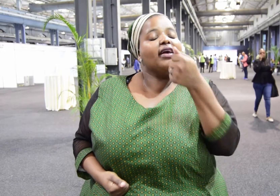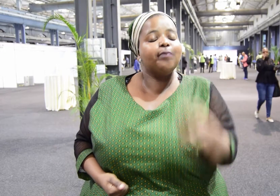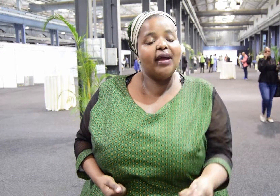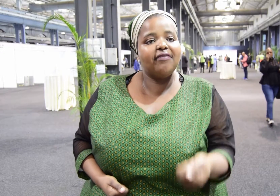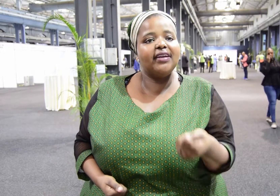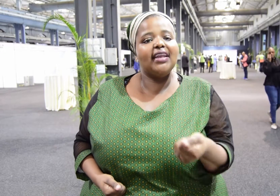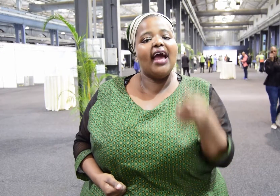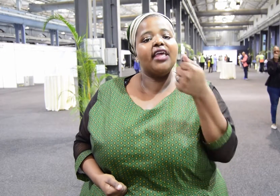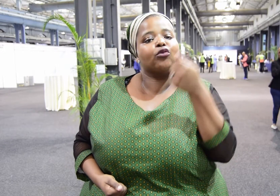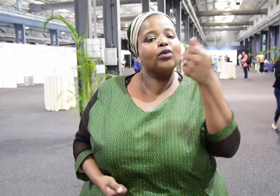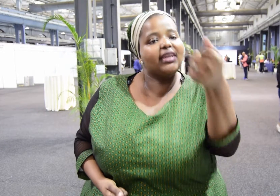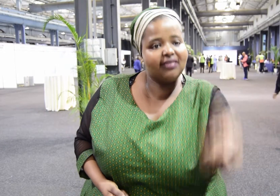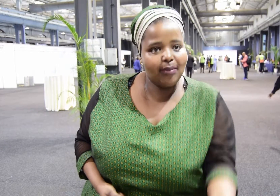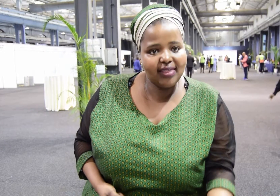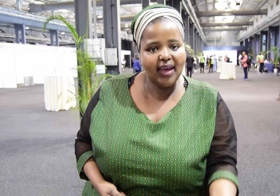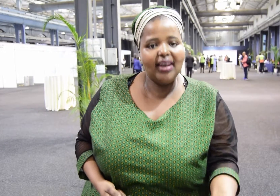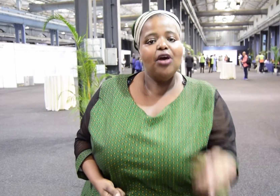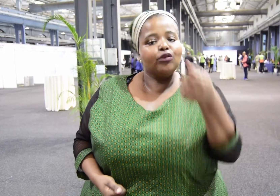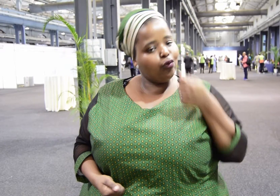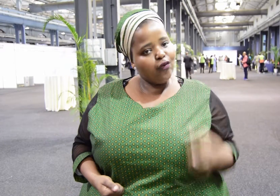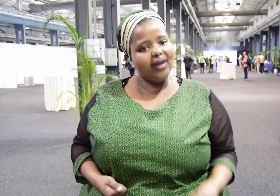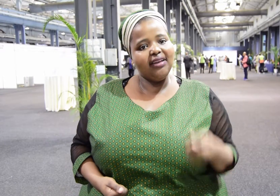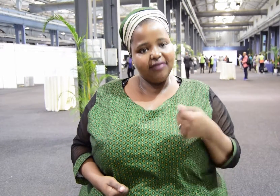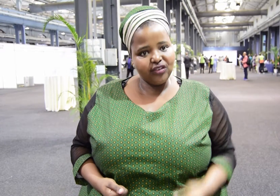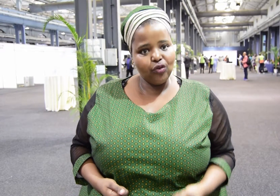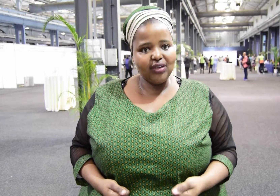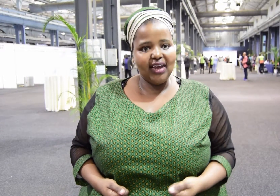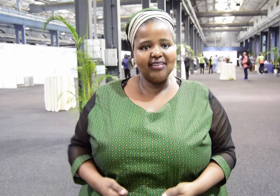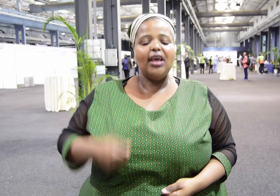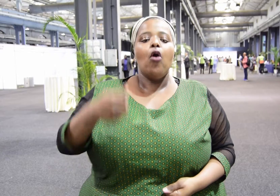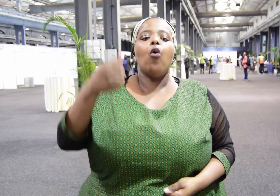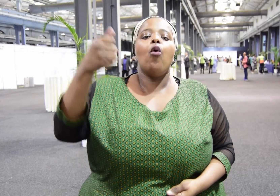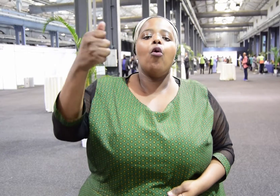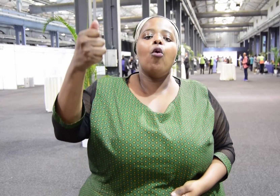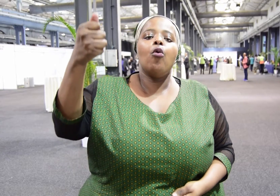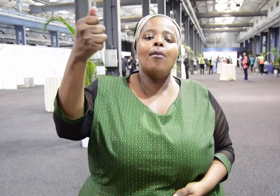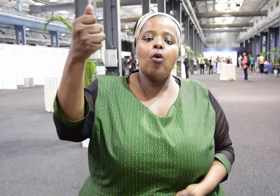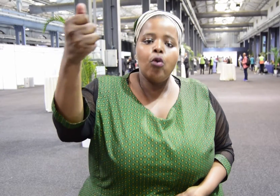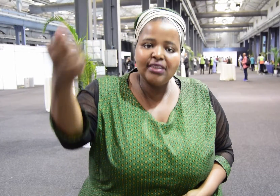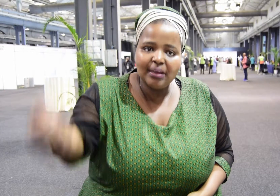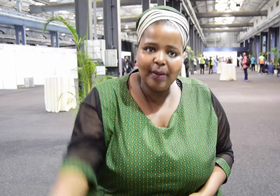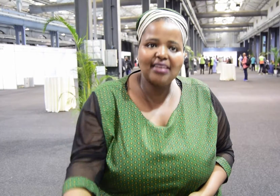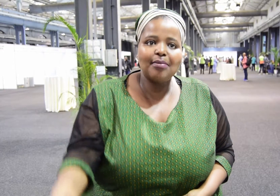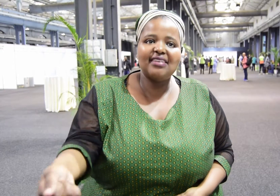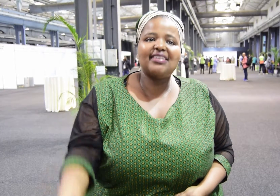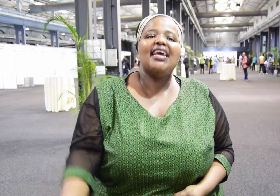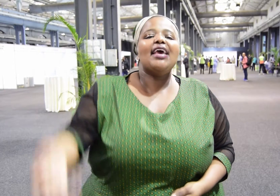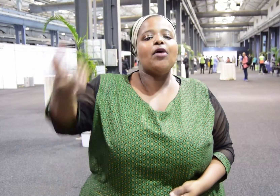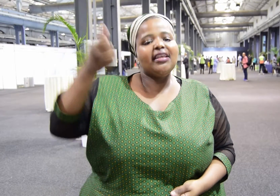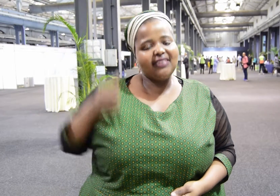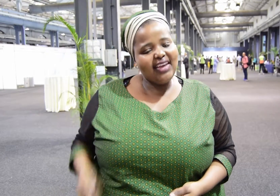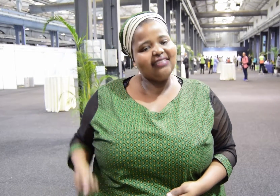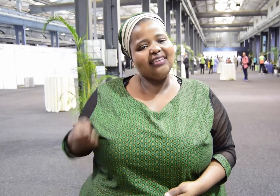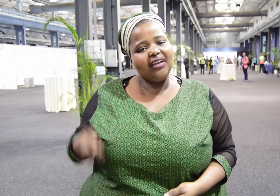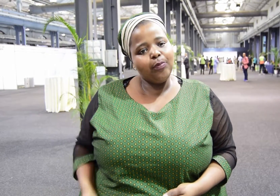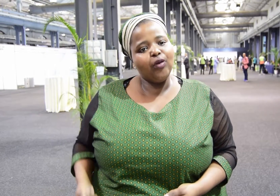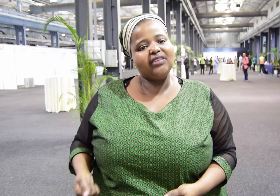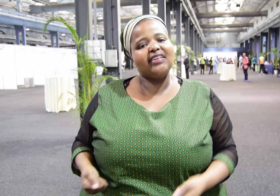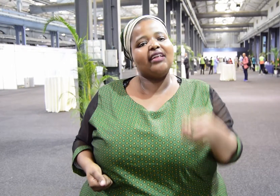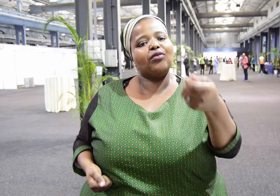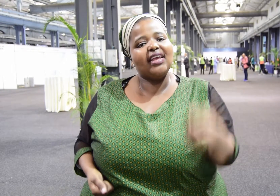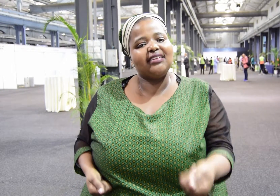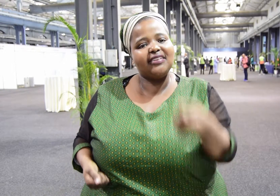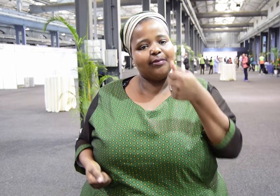the election have to leave governments their knowledge. Because government does the